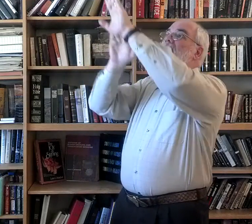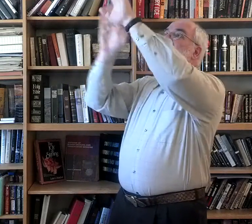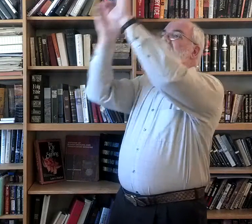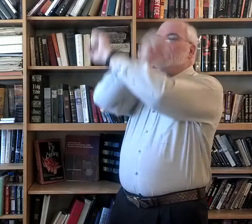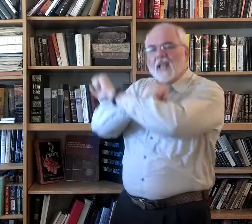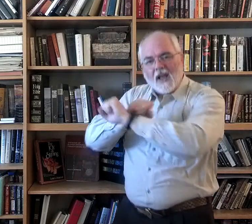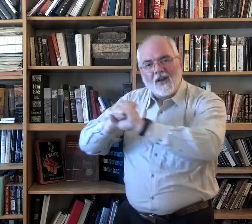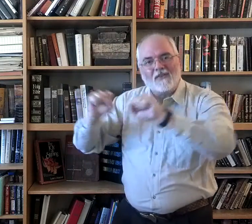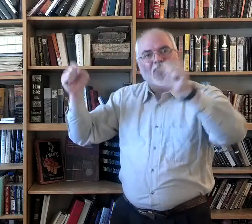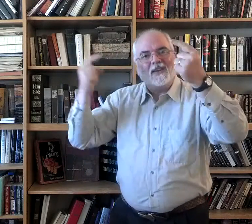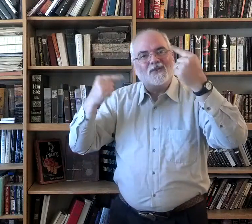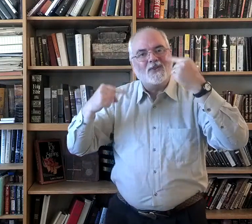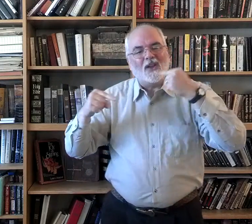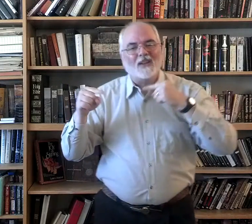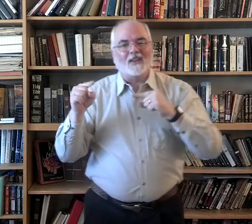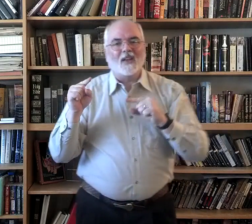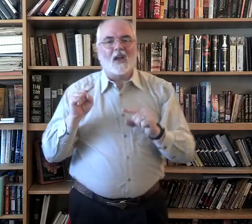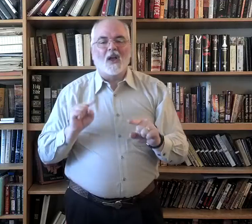hill, salvation comes.